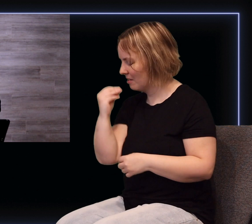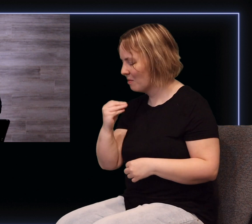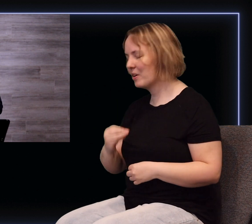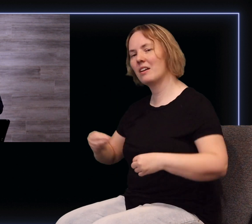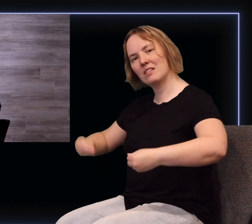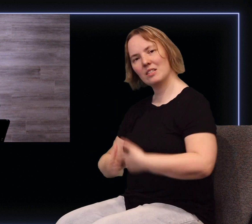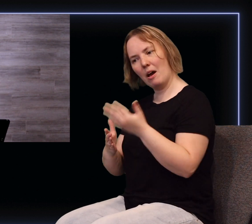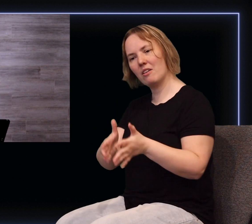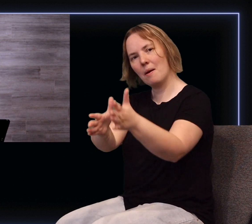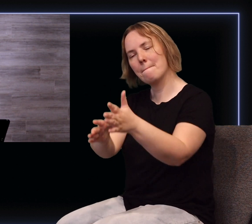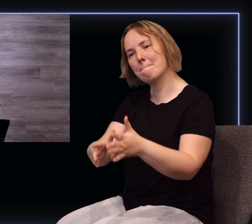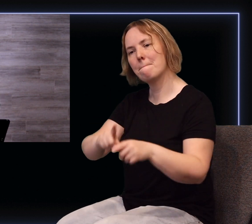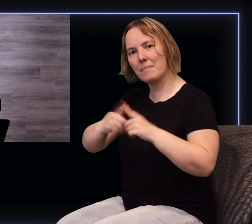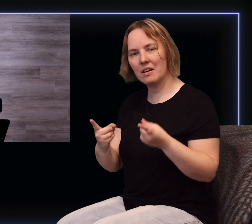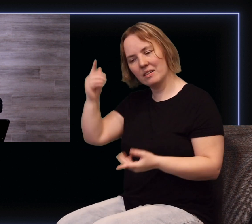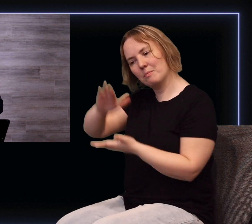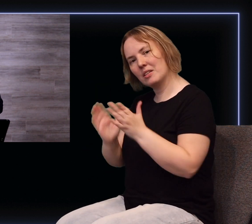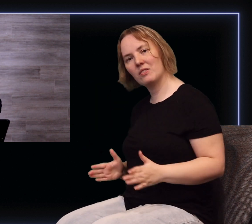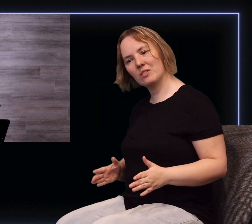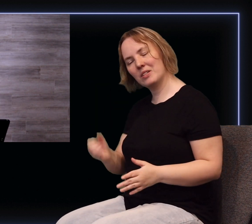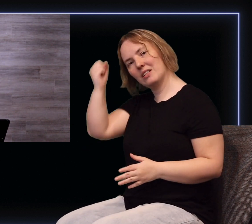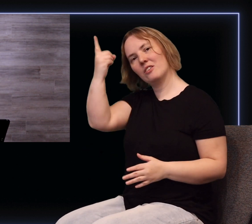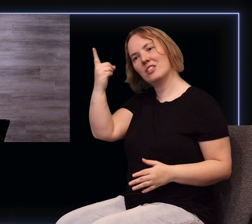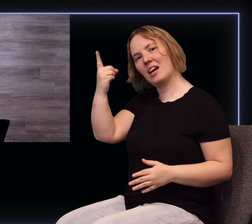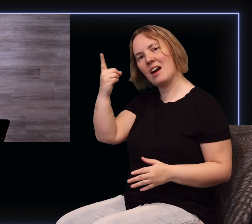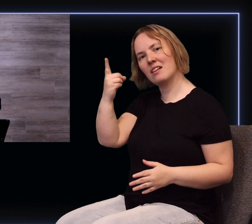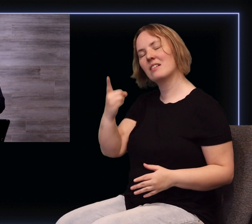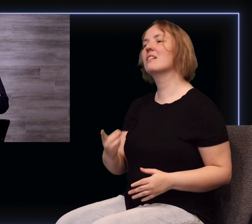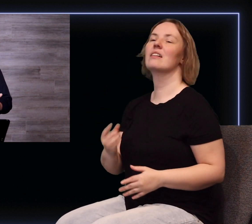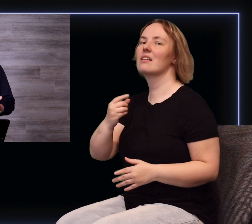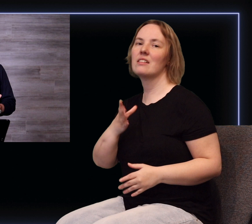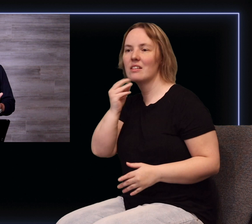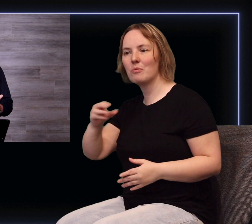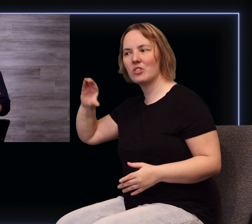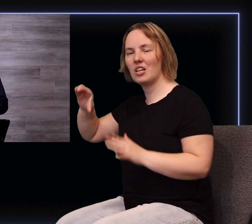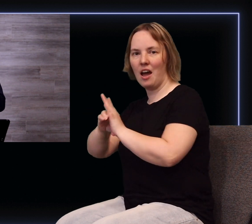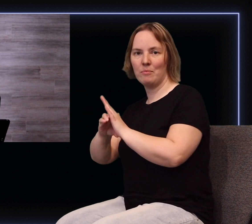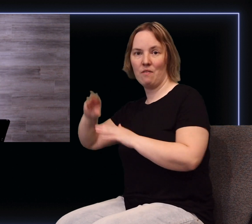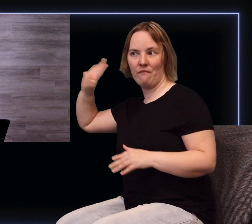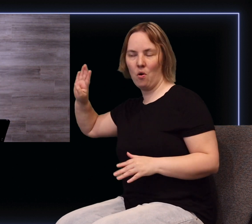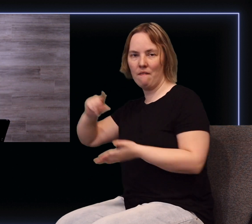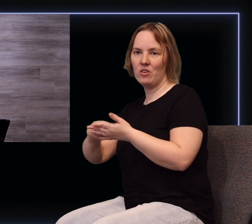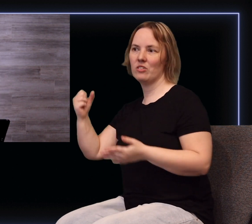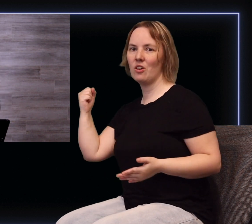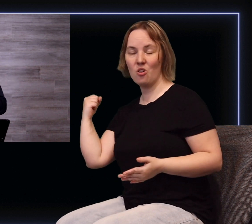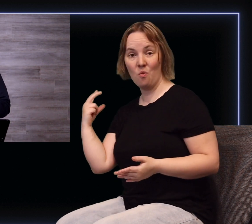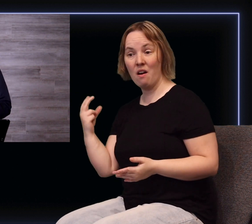encourage people but yet as a believer did not understand according to the word of God of Hebrews chapter 4 verse 12 that God's word is alive.